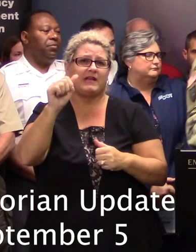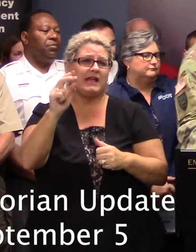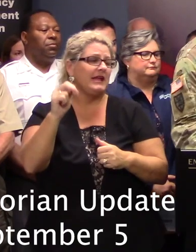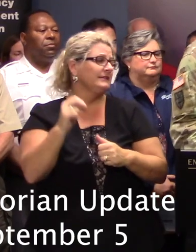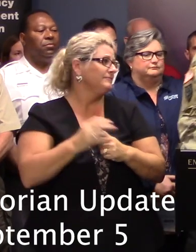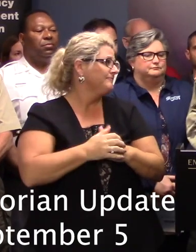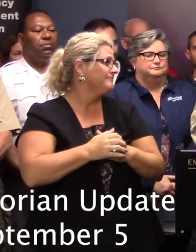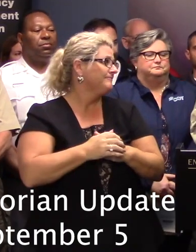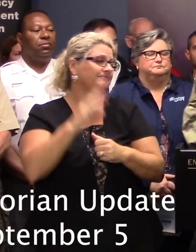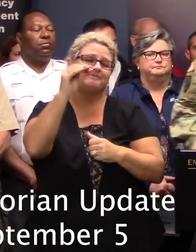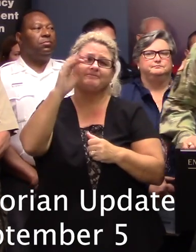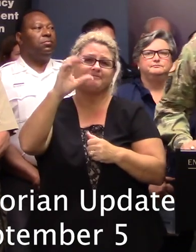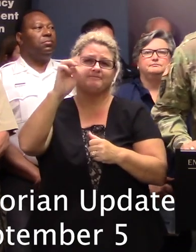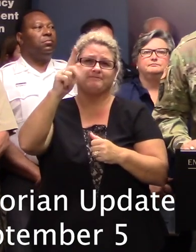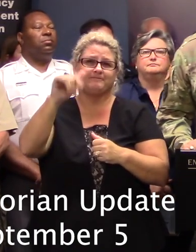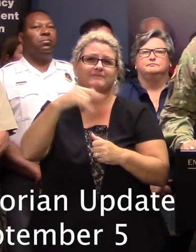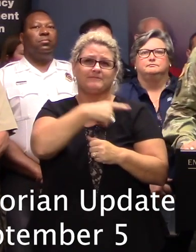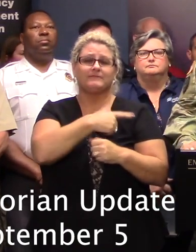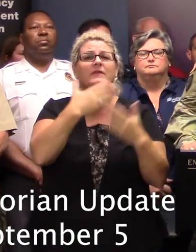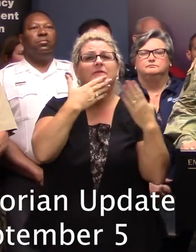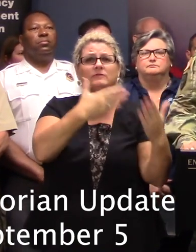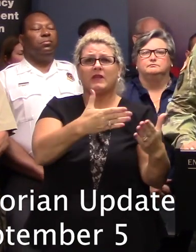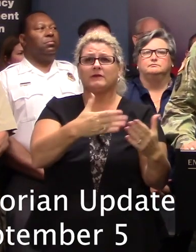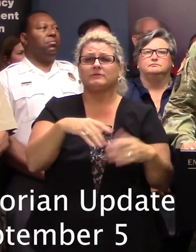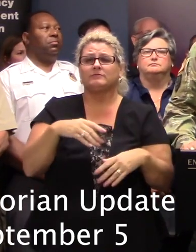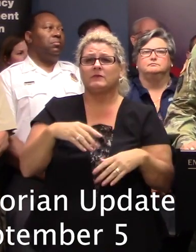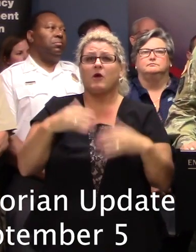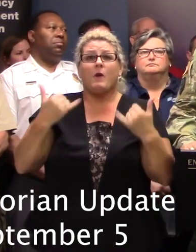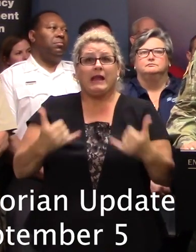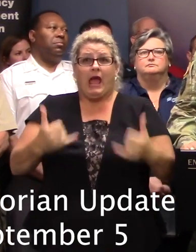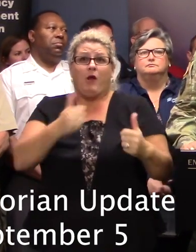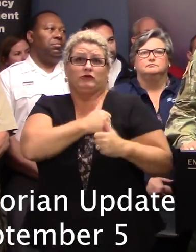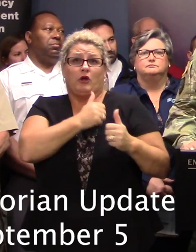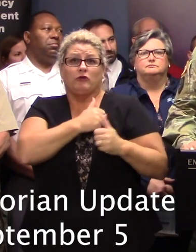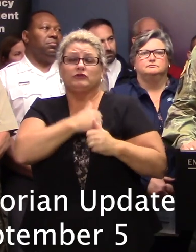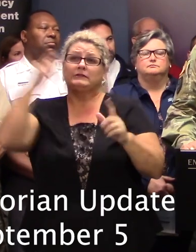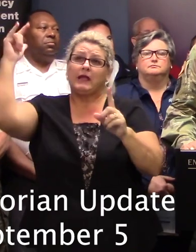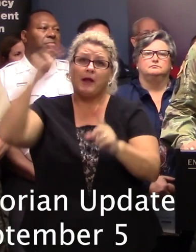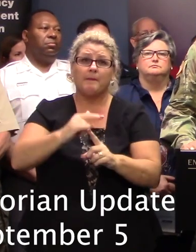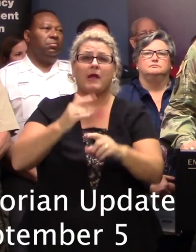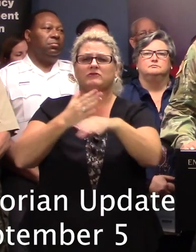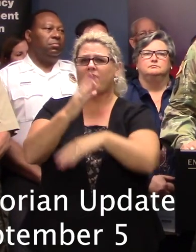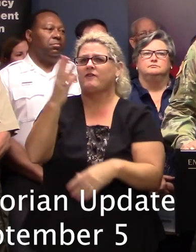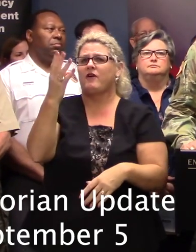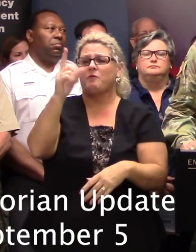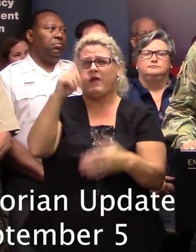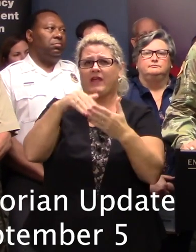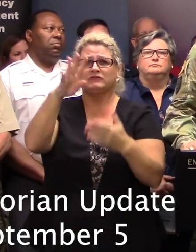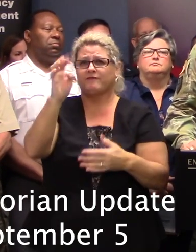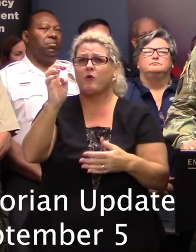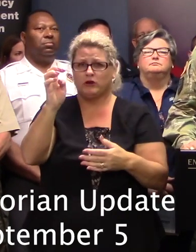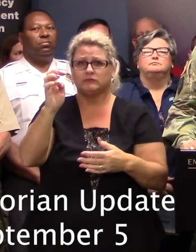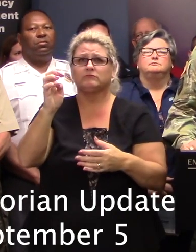Thank you, Governor. Currently over 1,400 soldiers, airmen, and members of our state guard remain deployed in